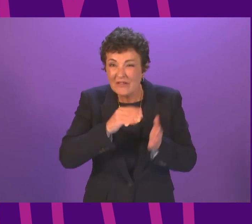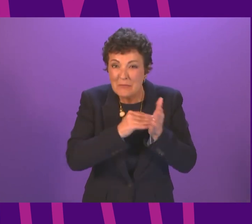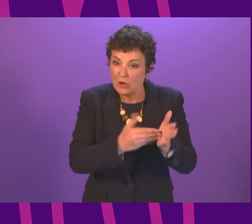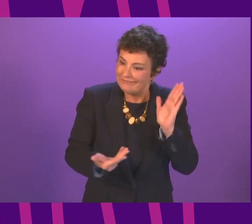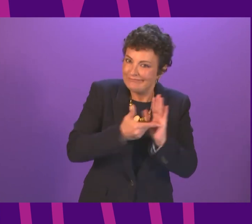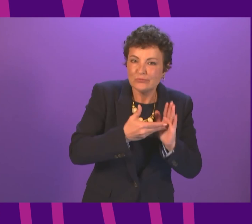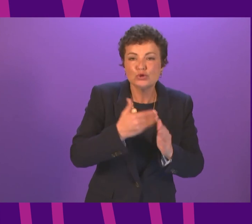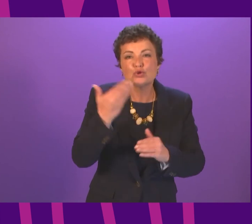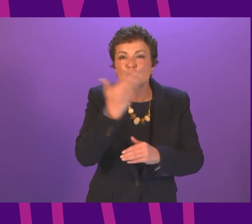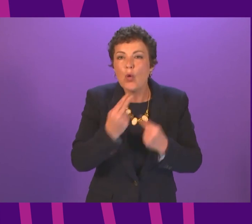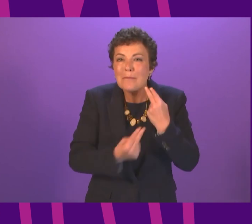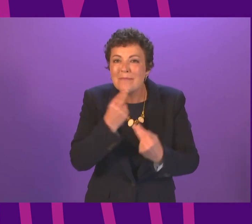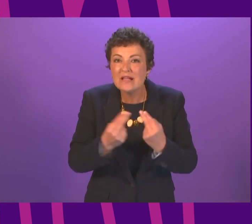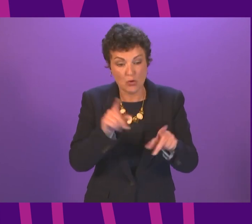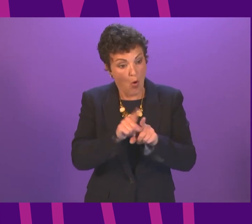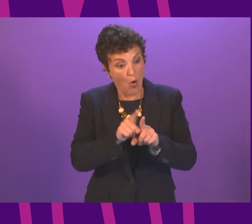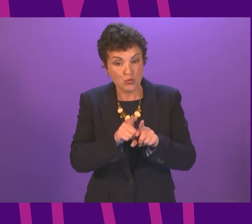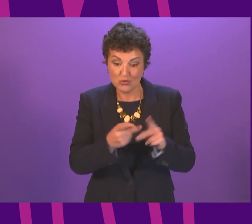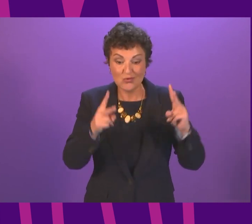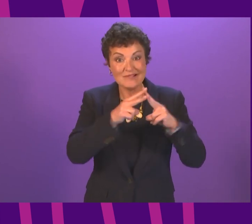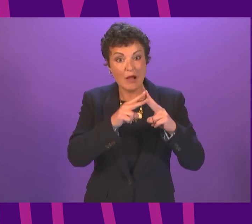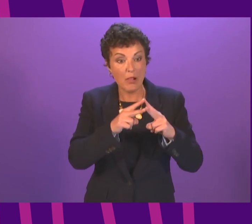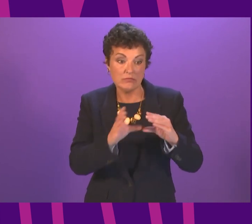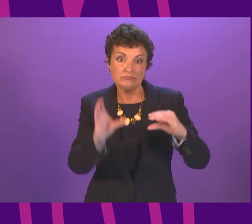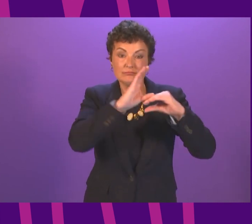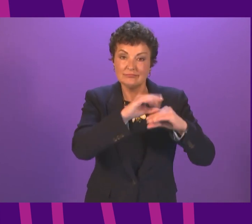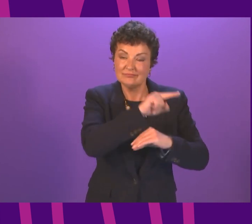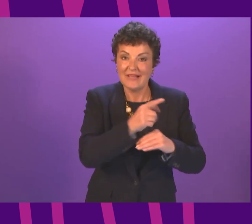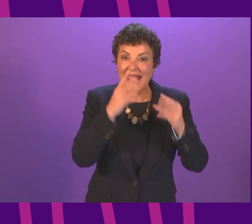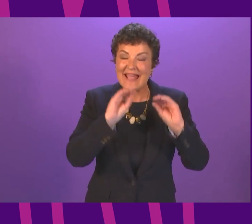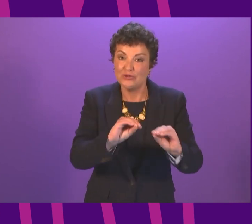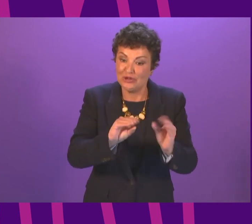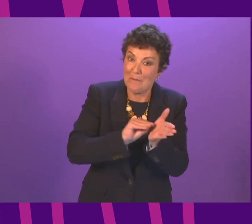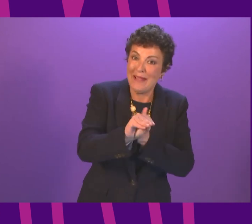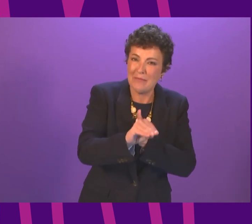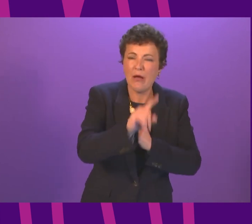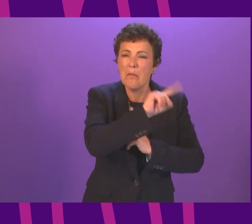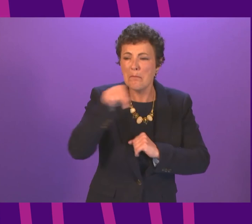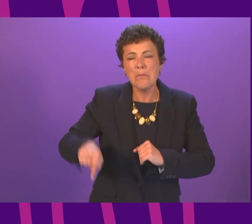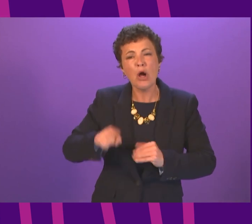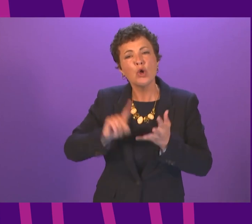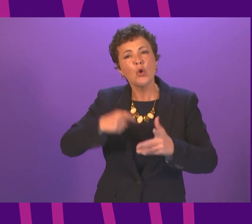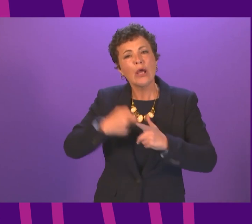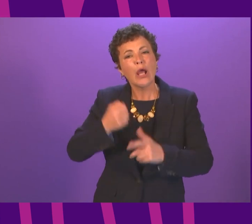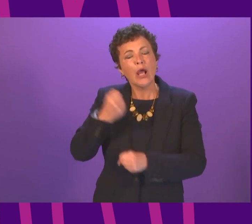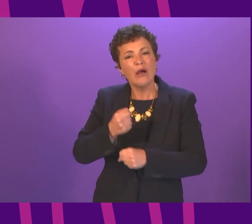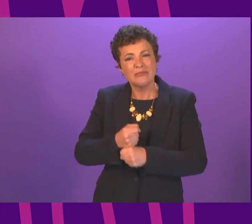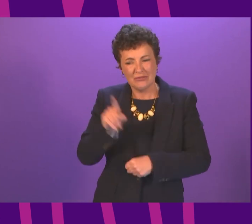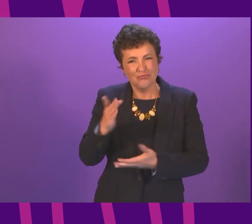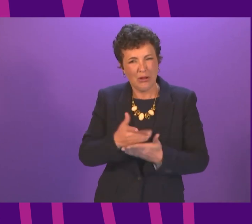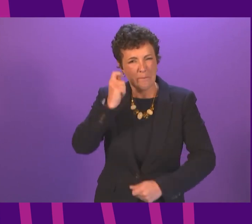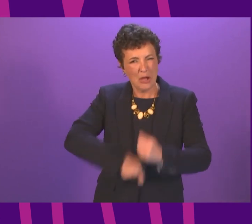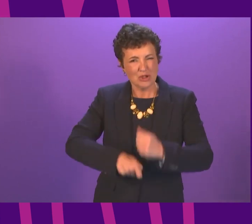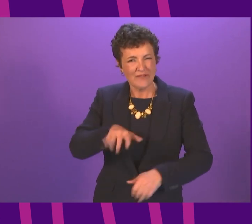introduction of the Scottish child payment, which we are committed to doubling. By contrast, the UK Government penalises families through the two-child limit, cutting